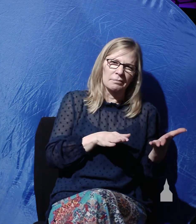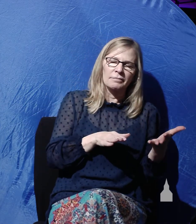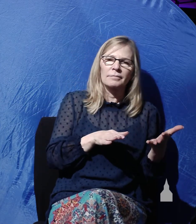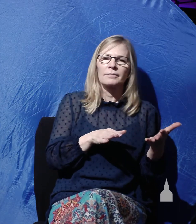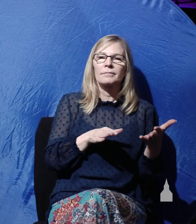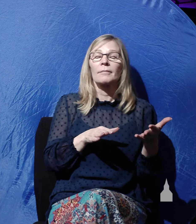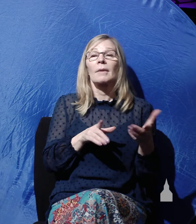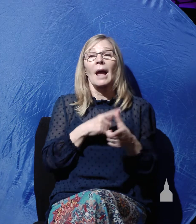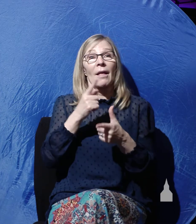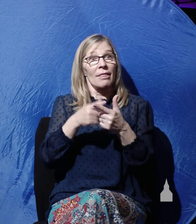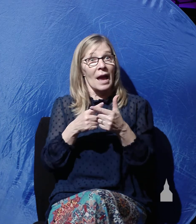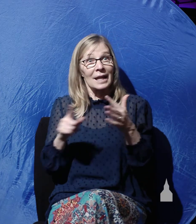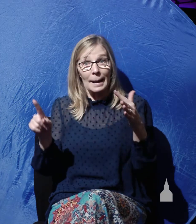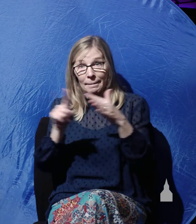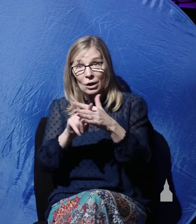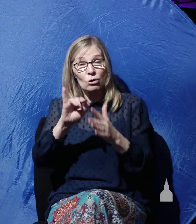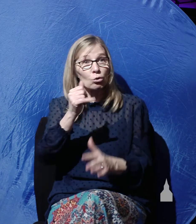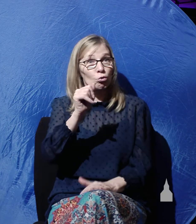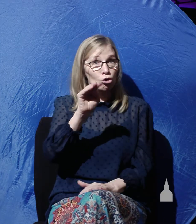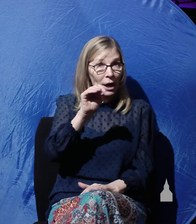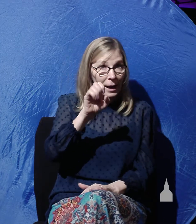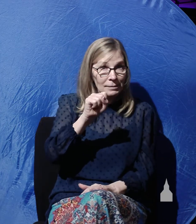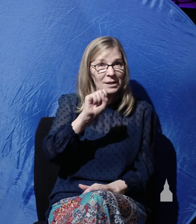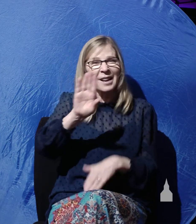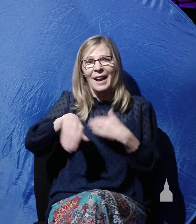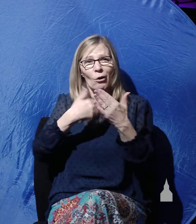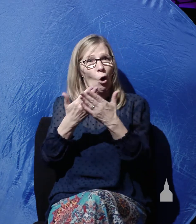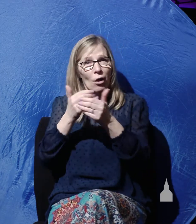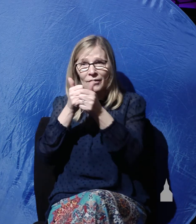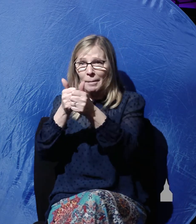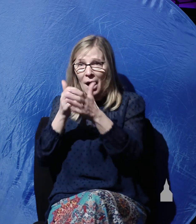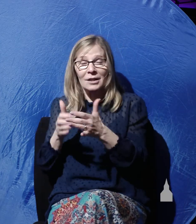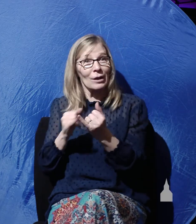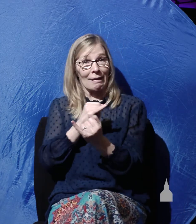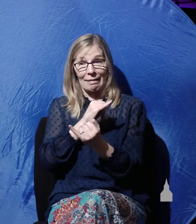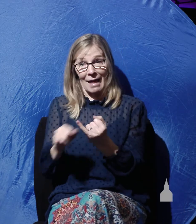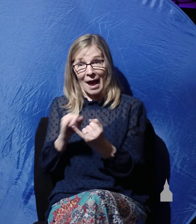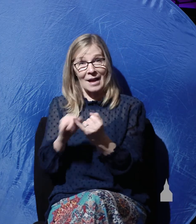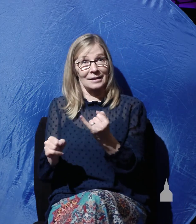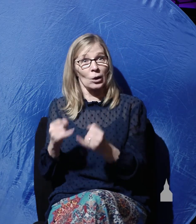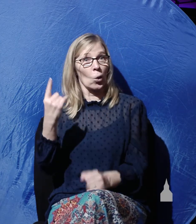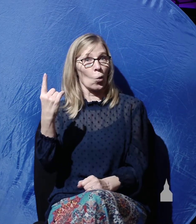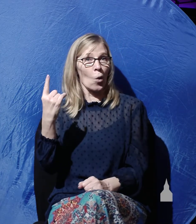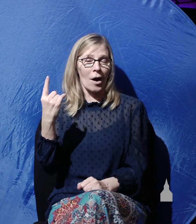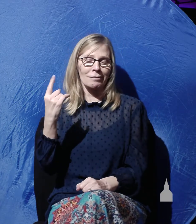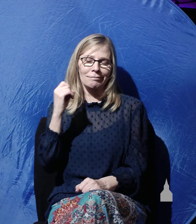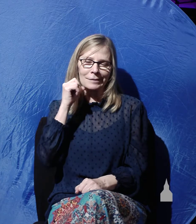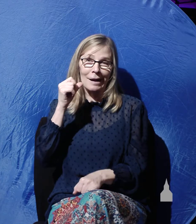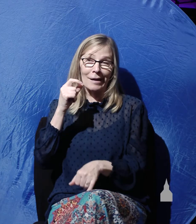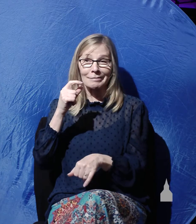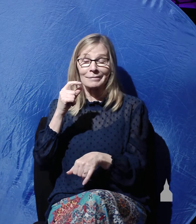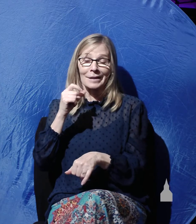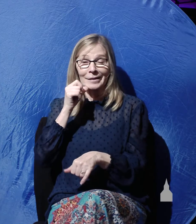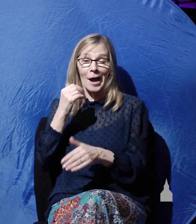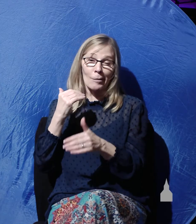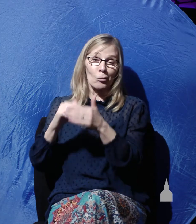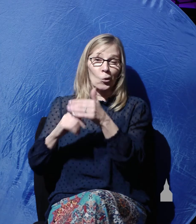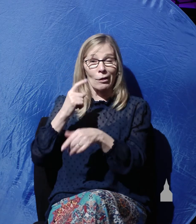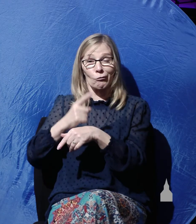Then he appeared to James, then to all the apostles, and last of all, as to one untimely born, he appeared to me